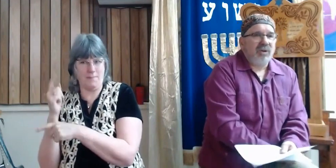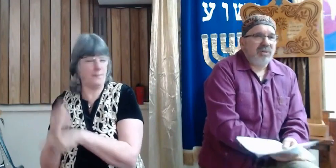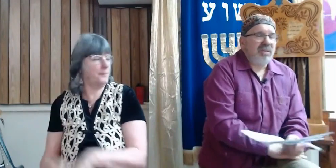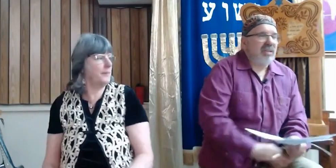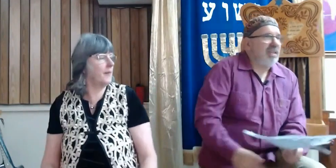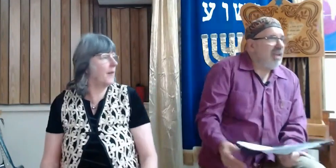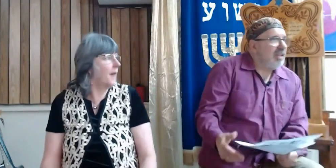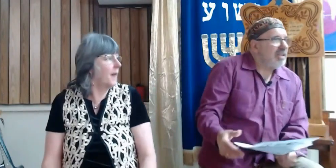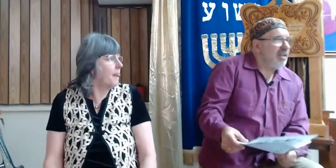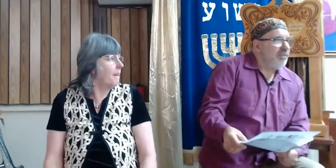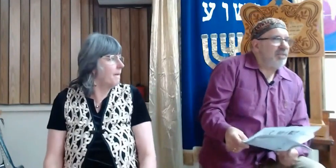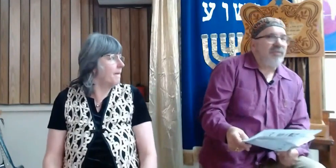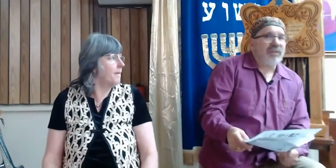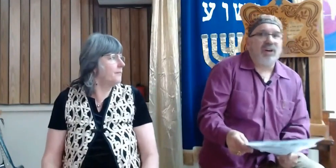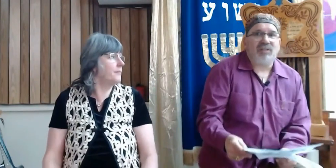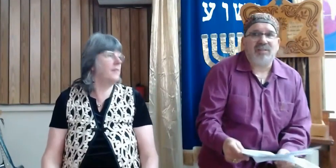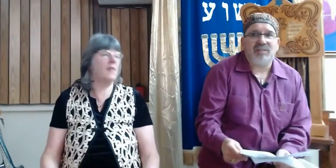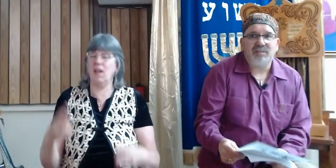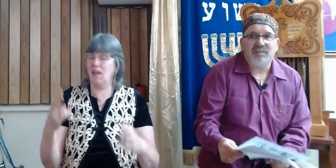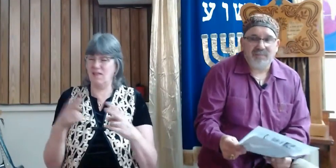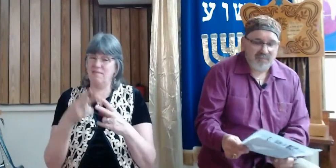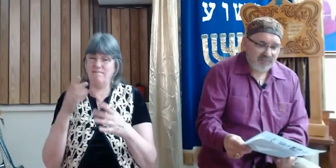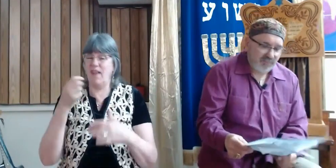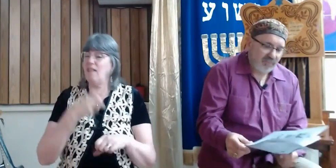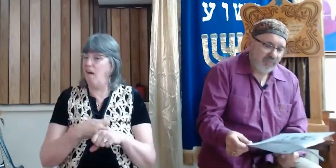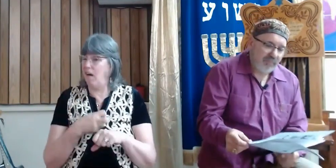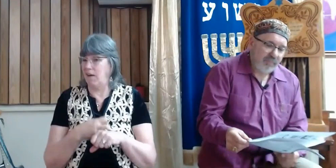So, you know, it's kind of difficult. what?